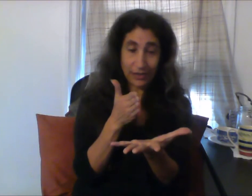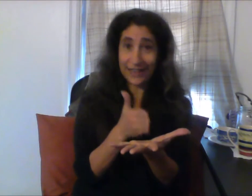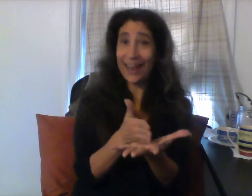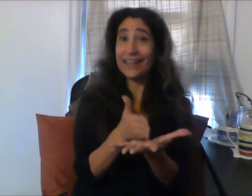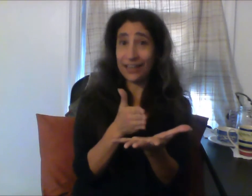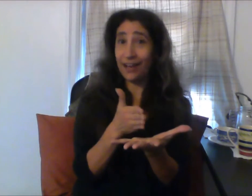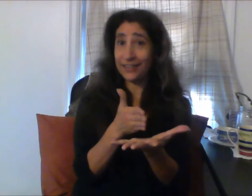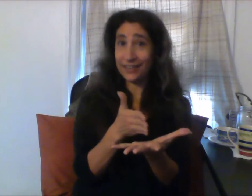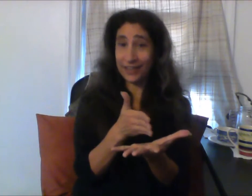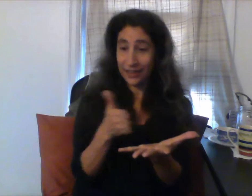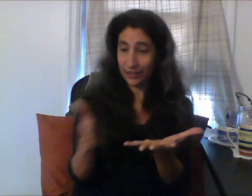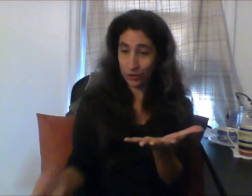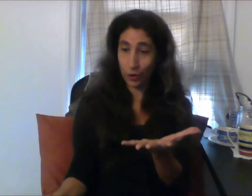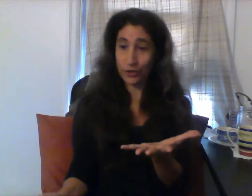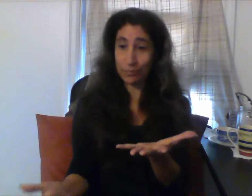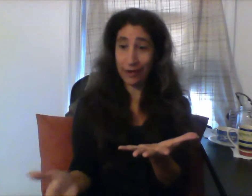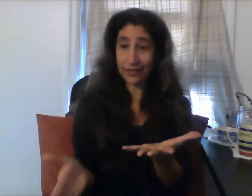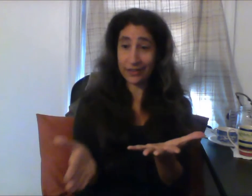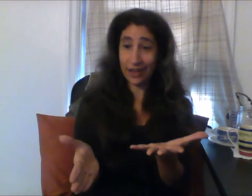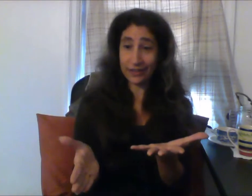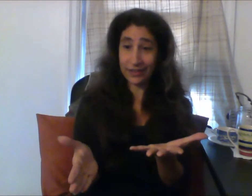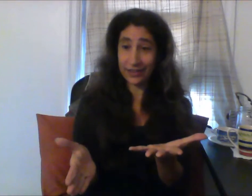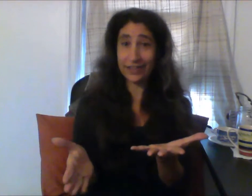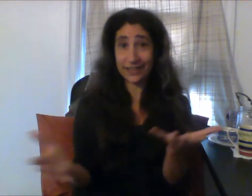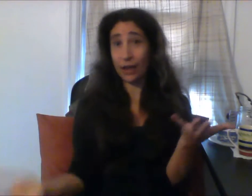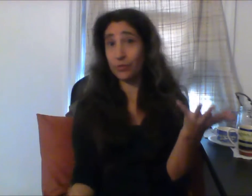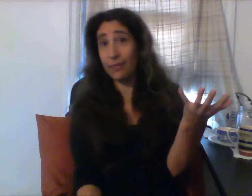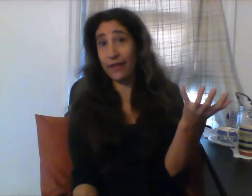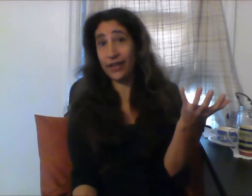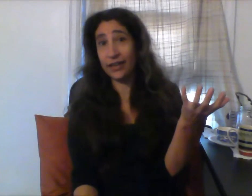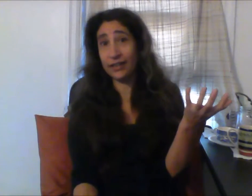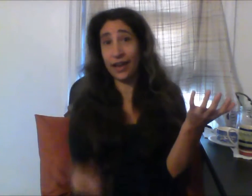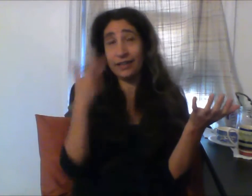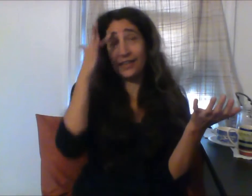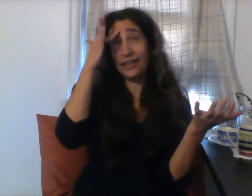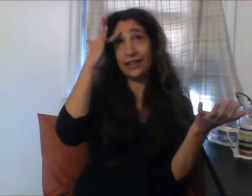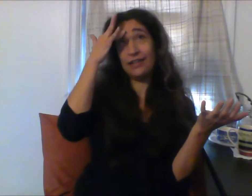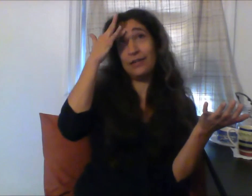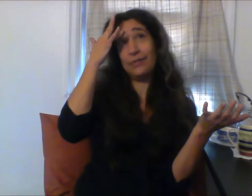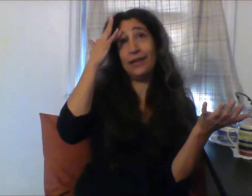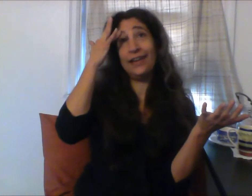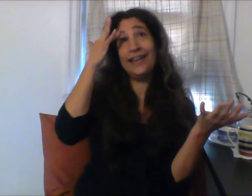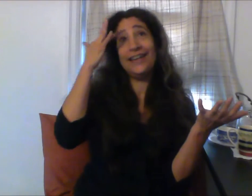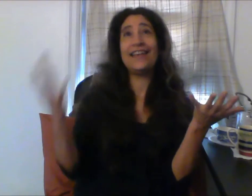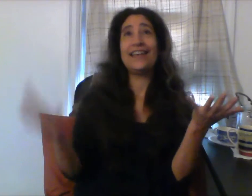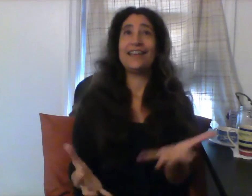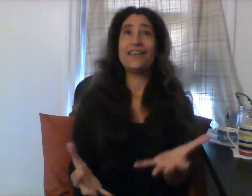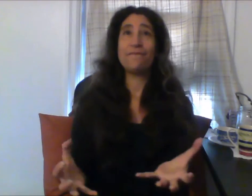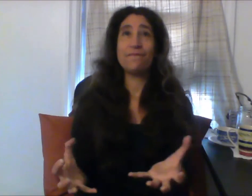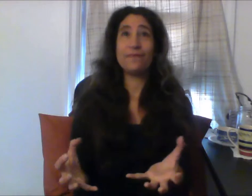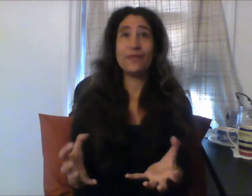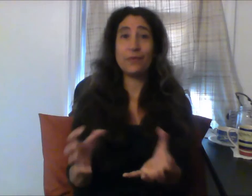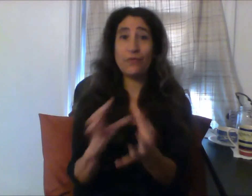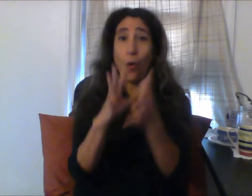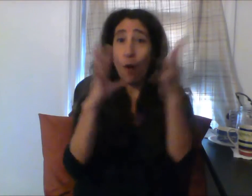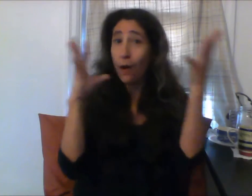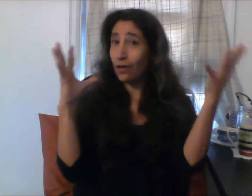on any continent, the North American continent, the South American continent, you know, we've all,